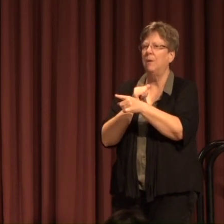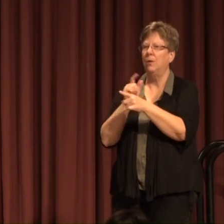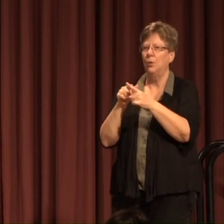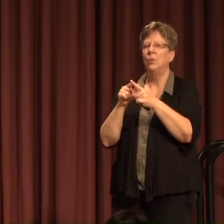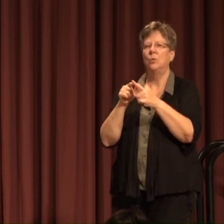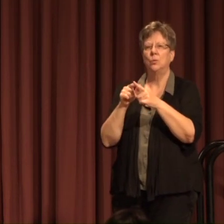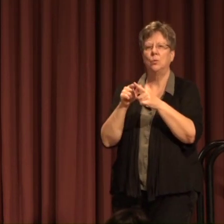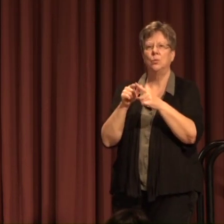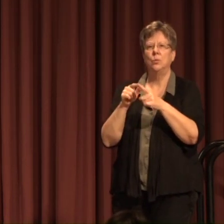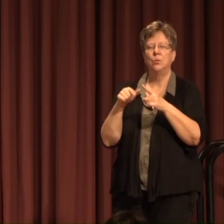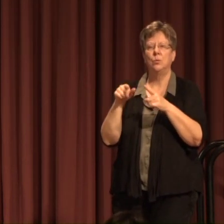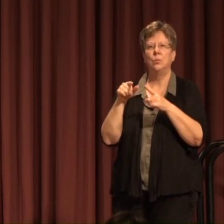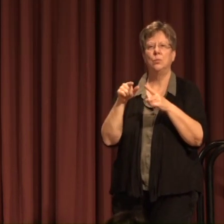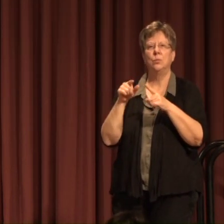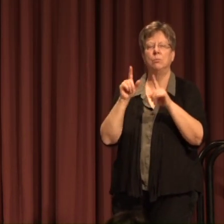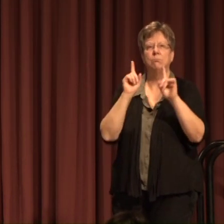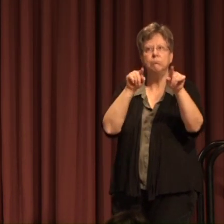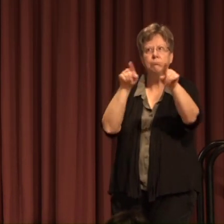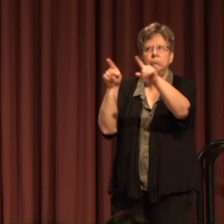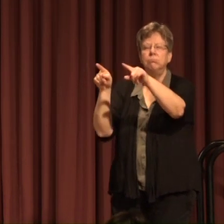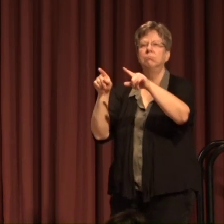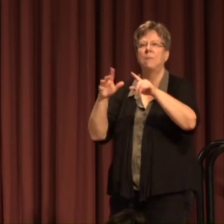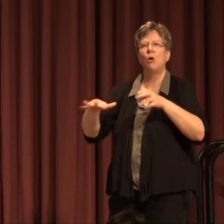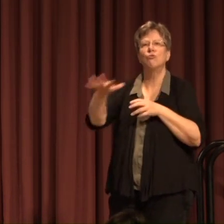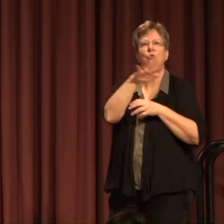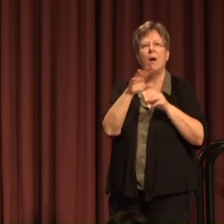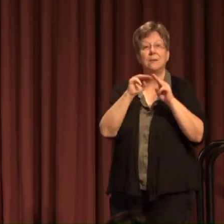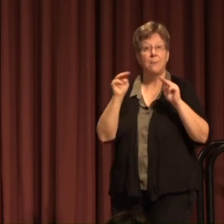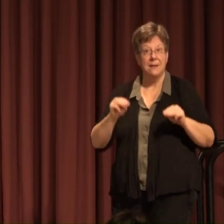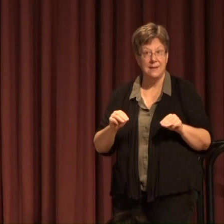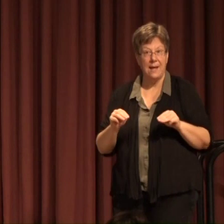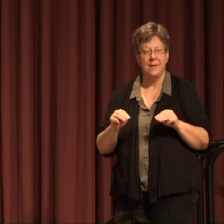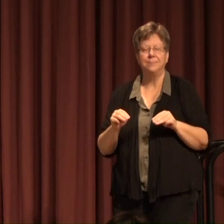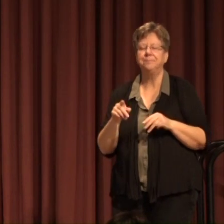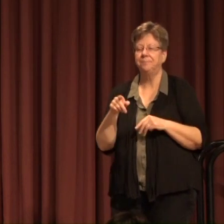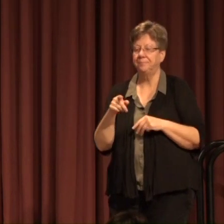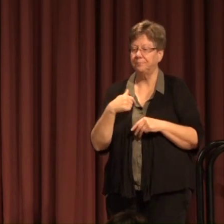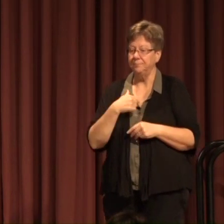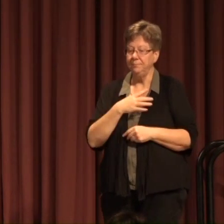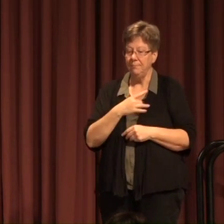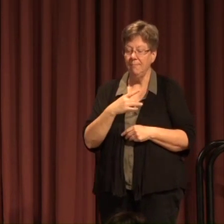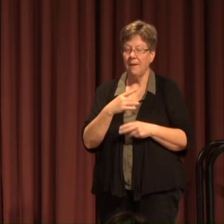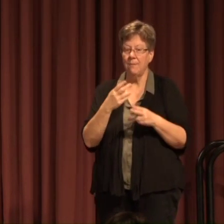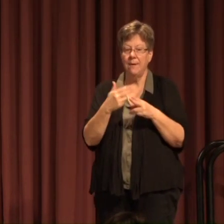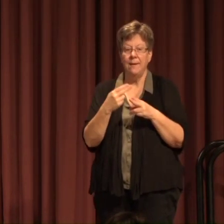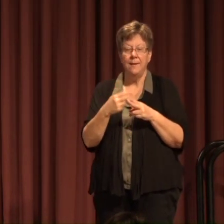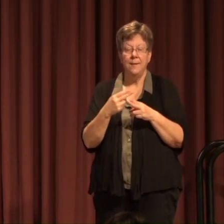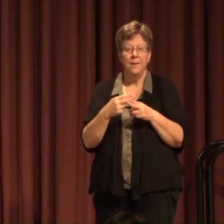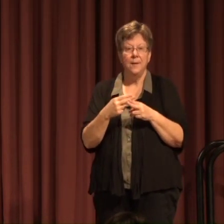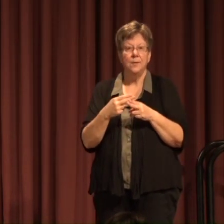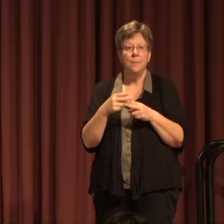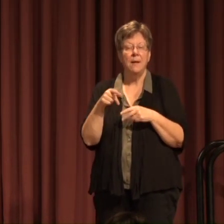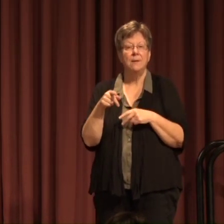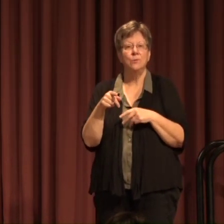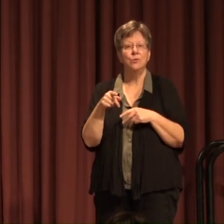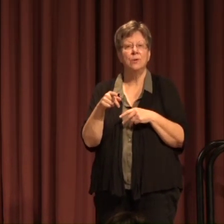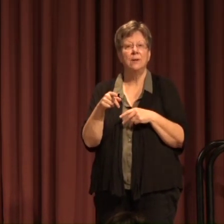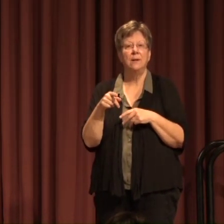Get out there across Montana And speaking of that I would like to mention The